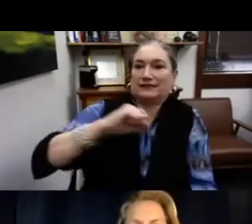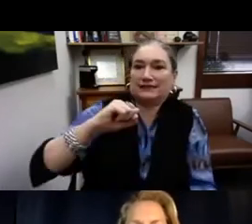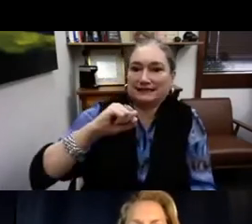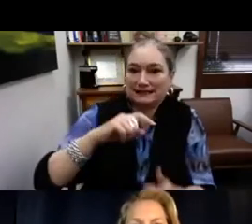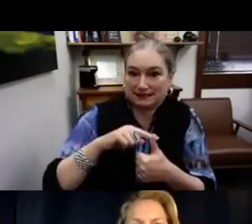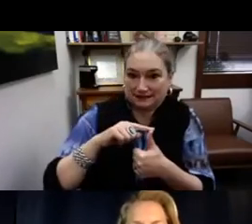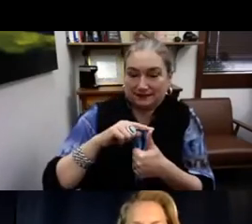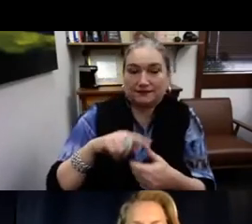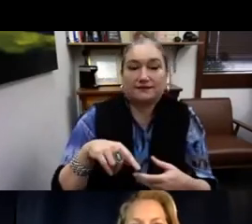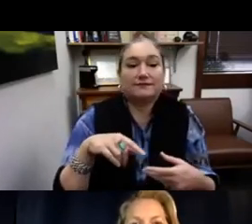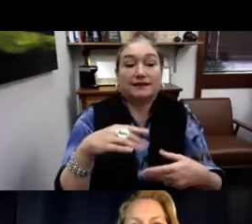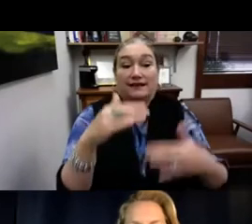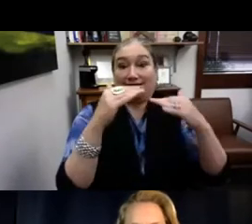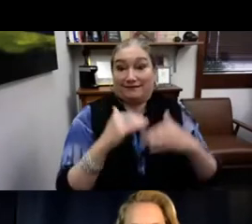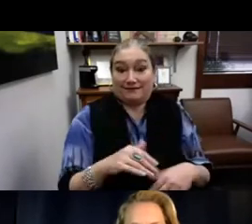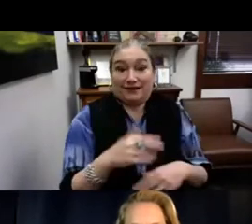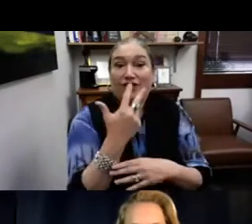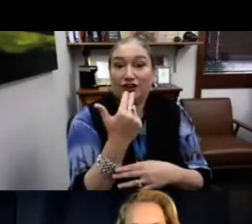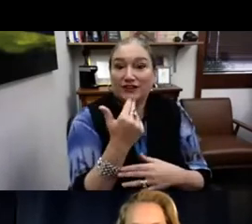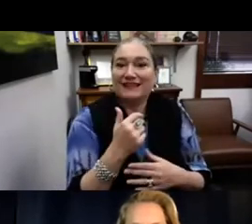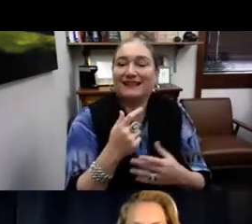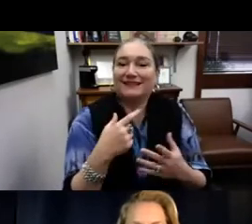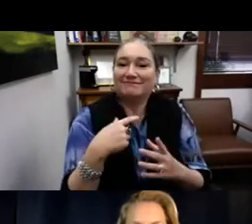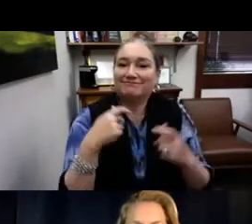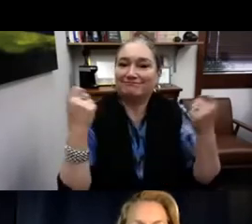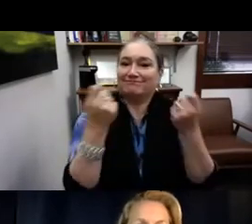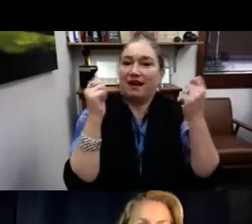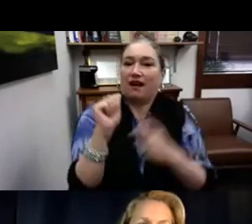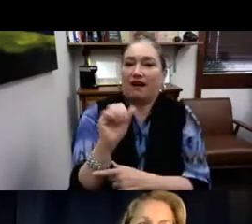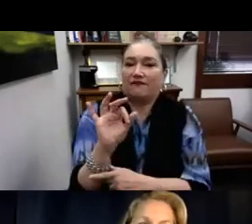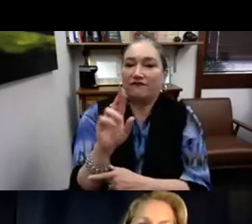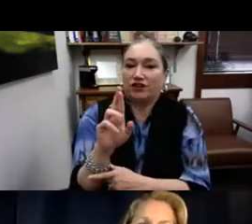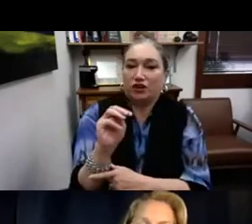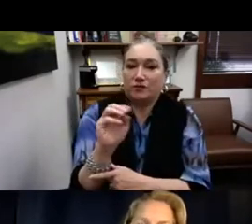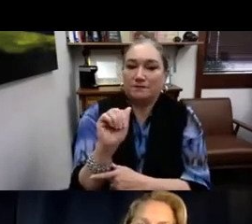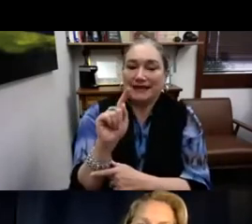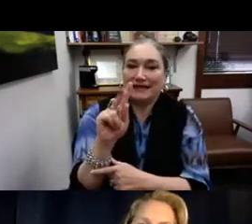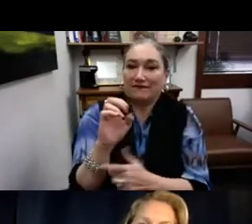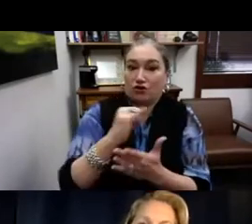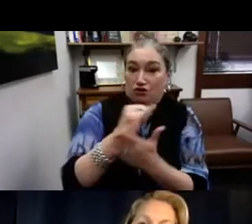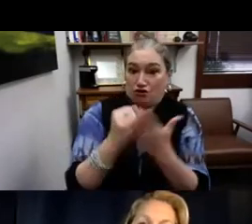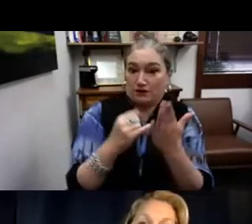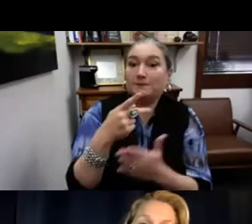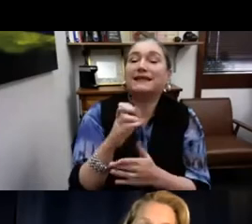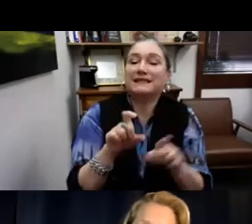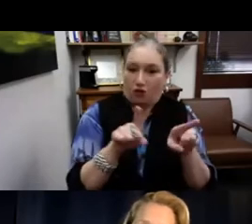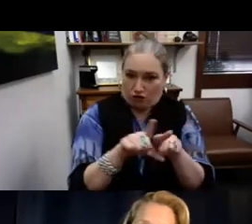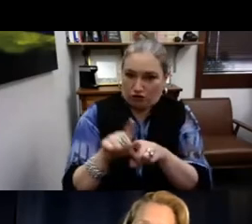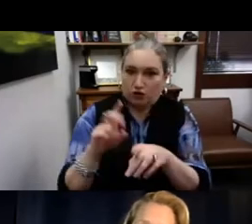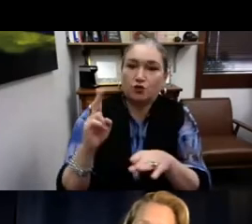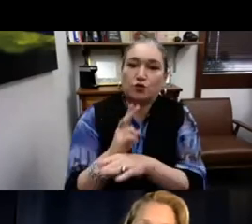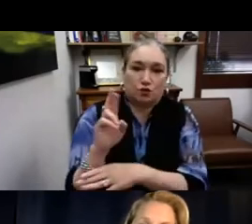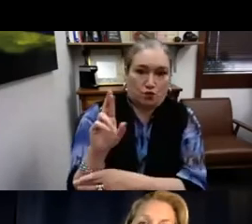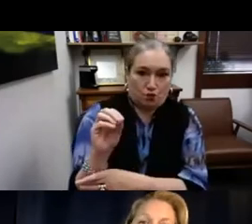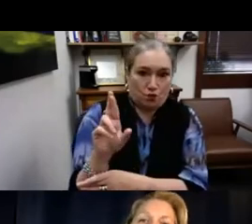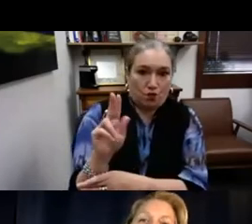with systematic oppression and how we resist against it. Number four, the 13 affirmative art